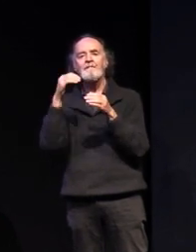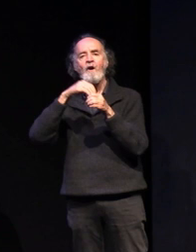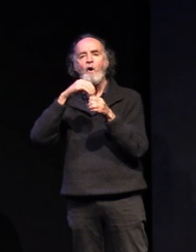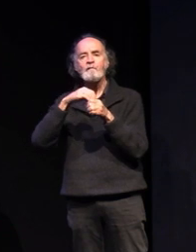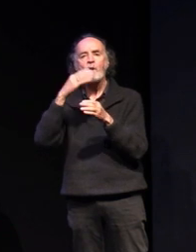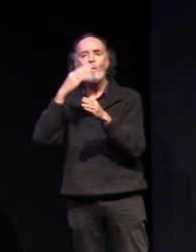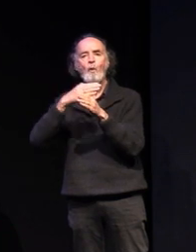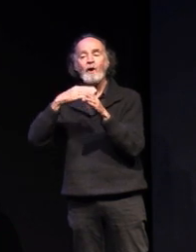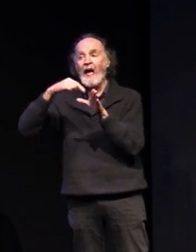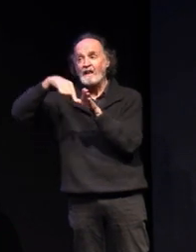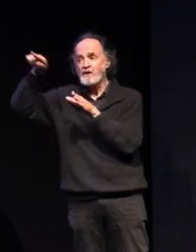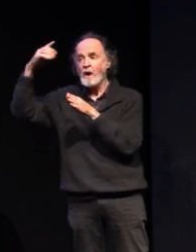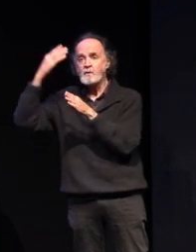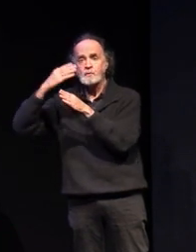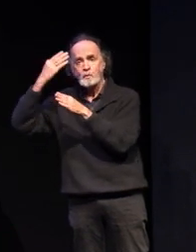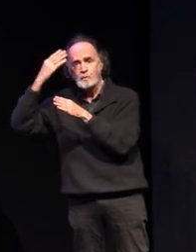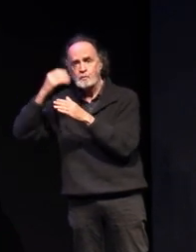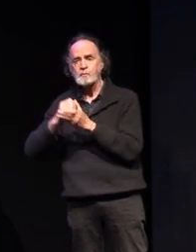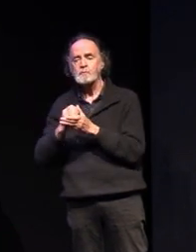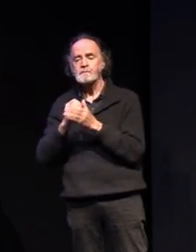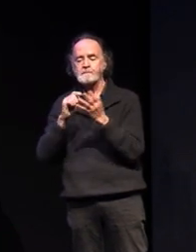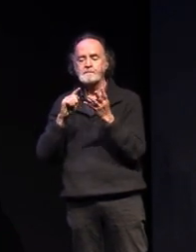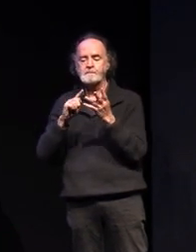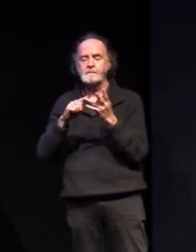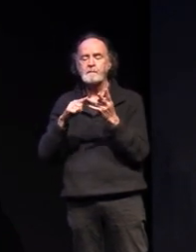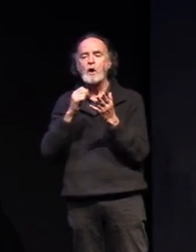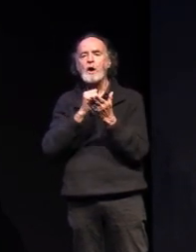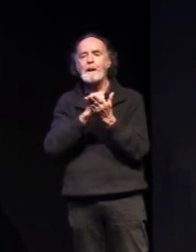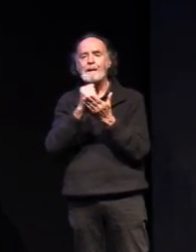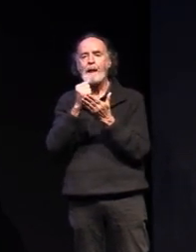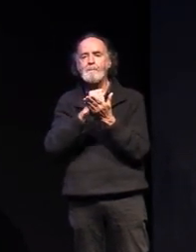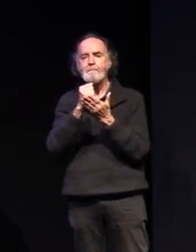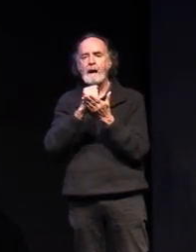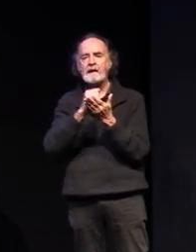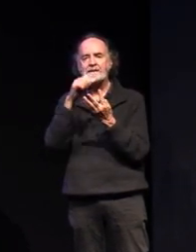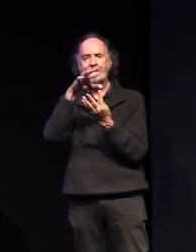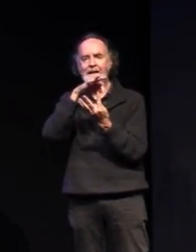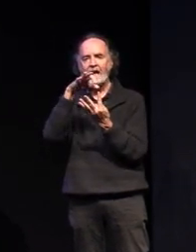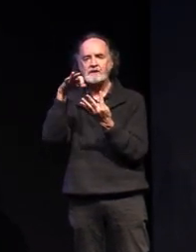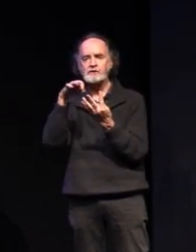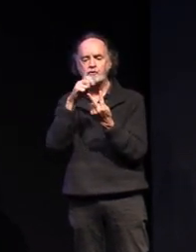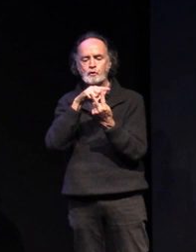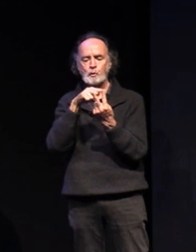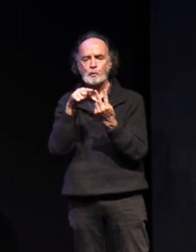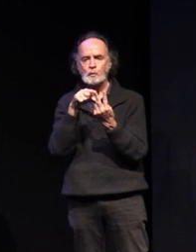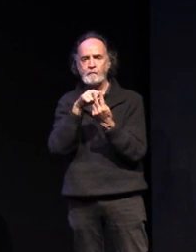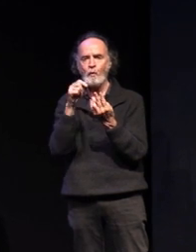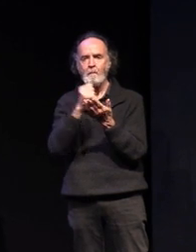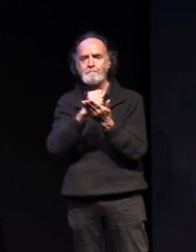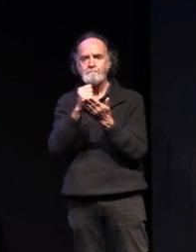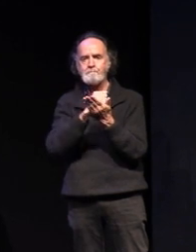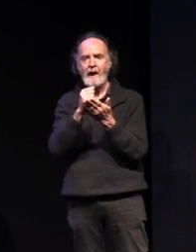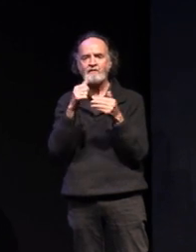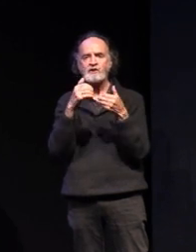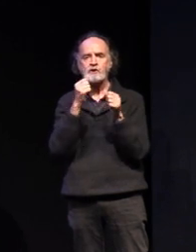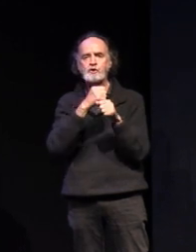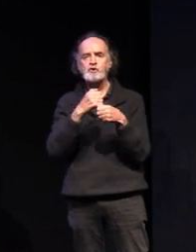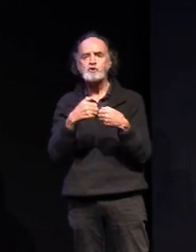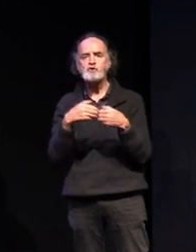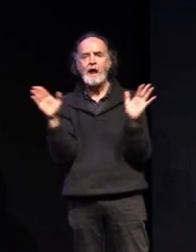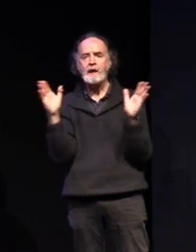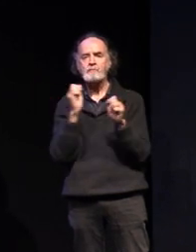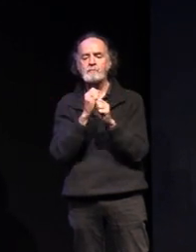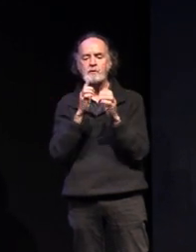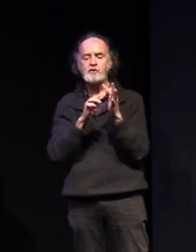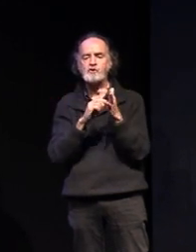as well our numeracy selections so there's two selections there for mathematics general and mathematics